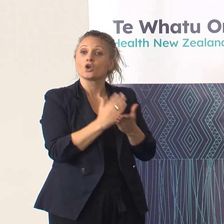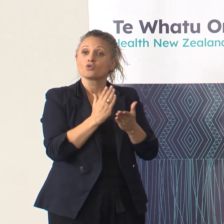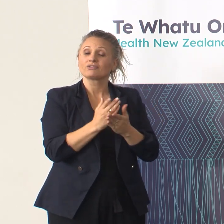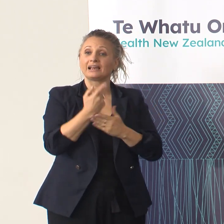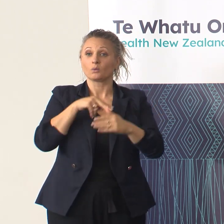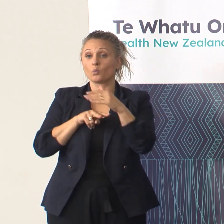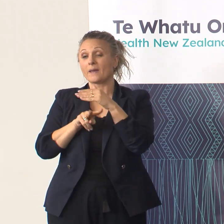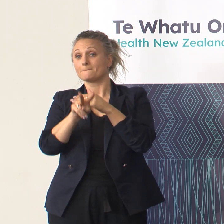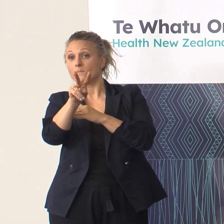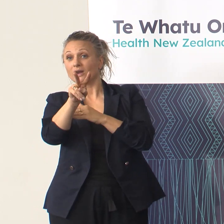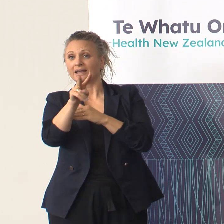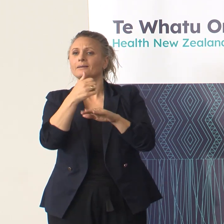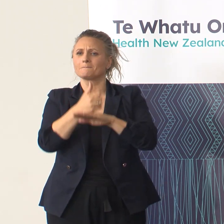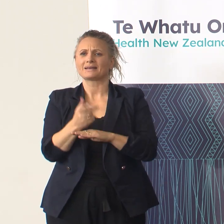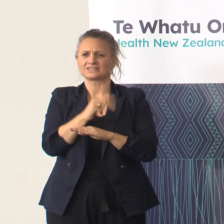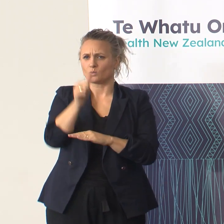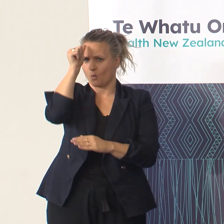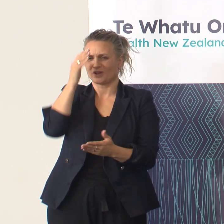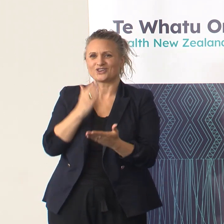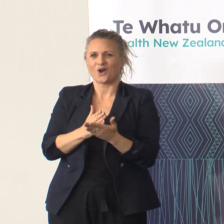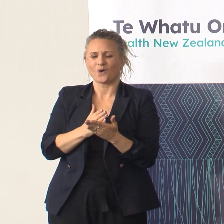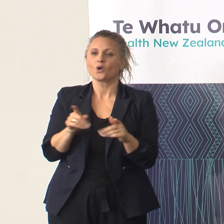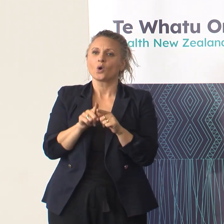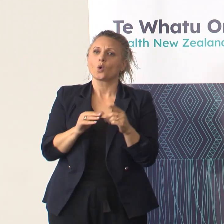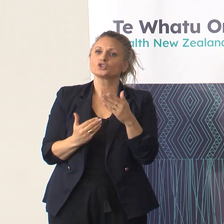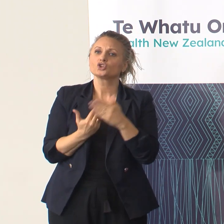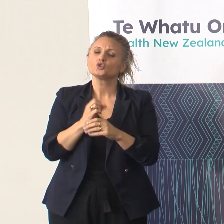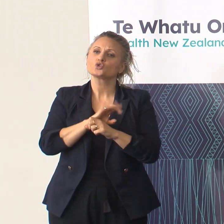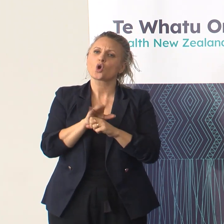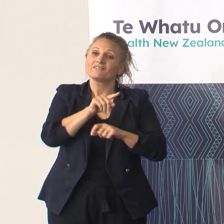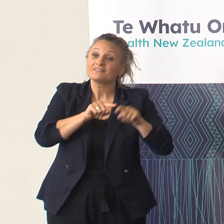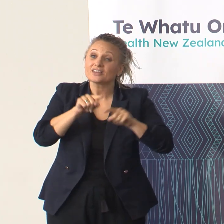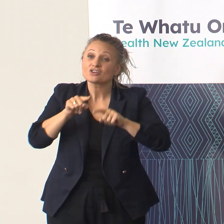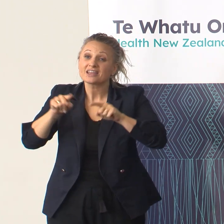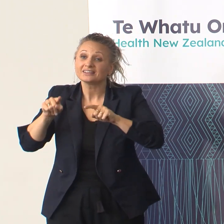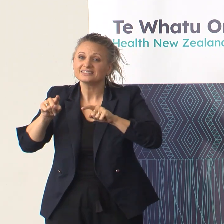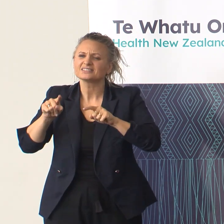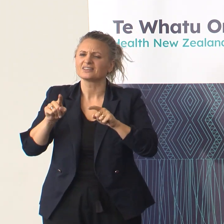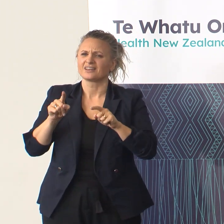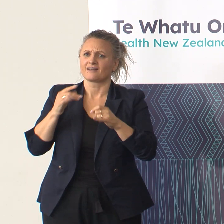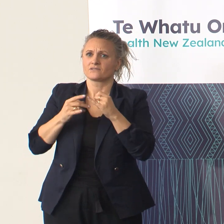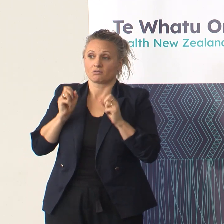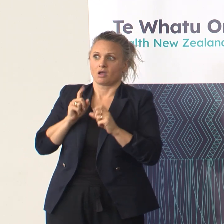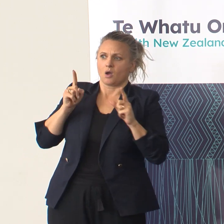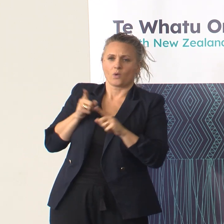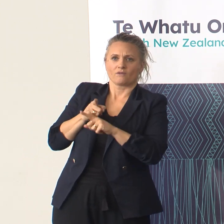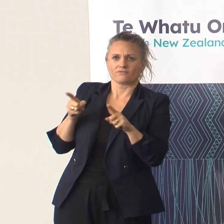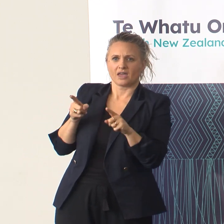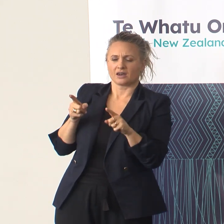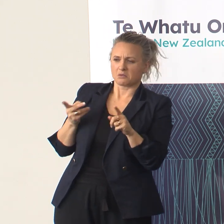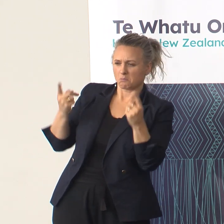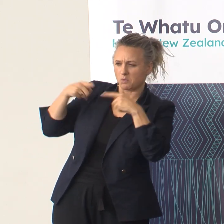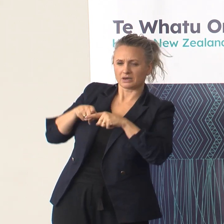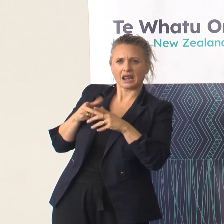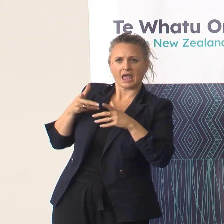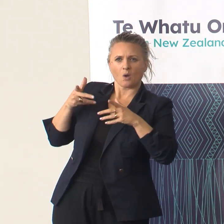know, and new variants are always of concern how they might behave. But we would expect now that